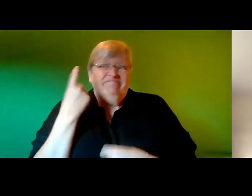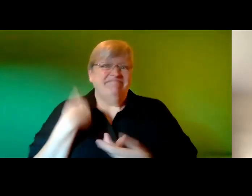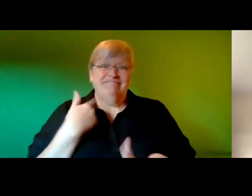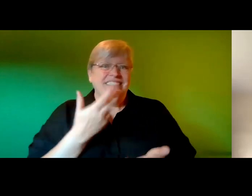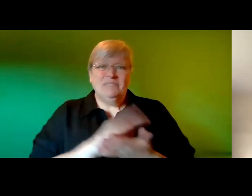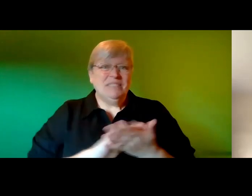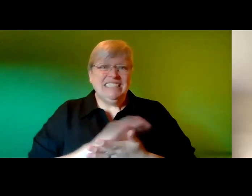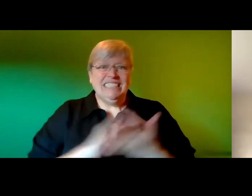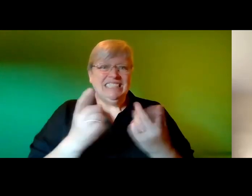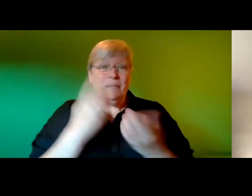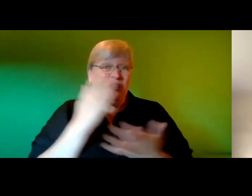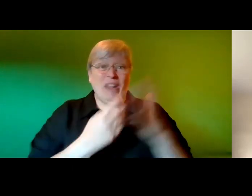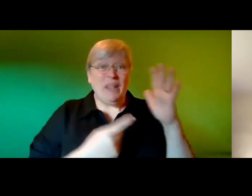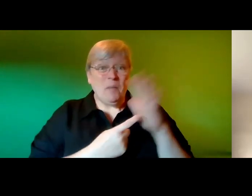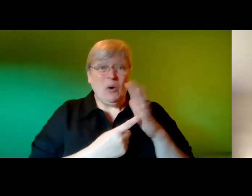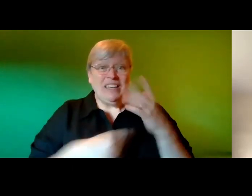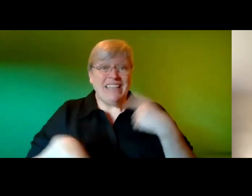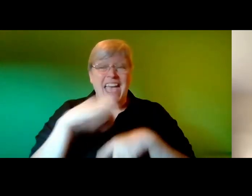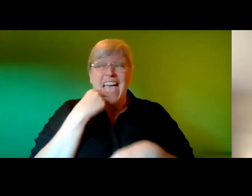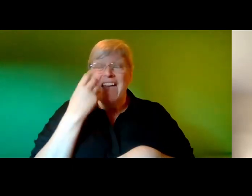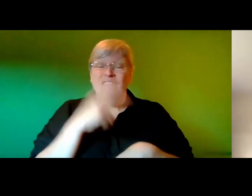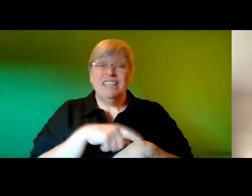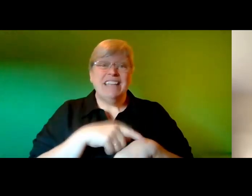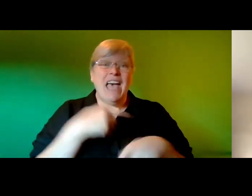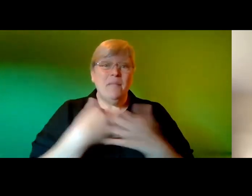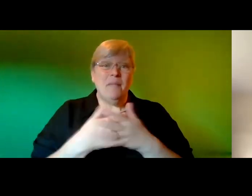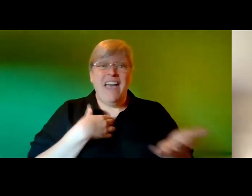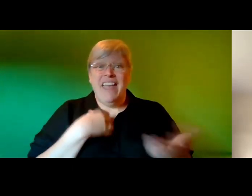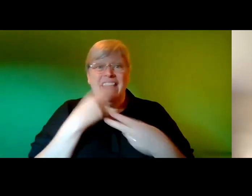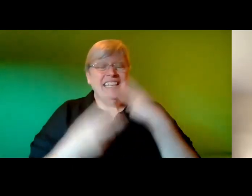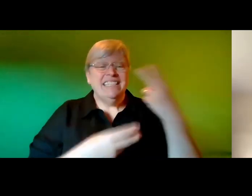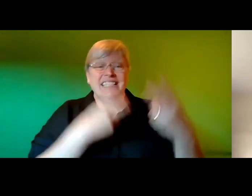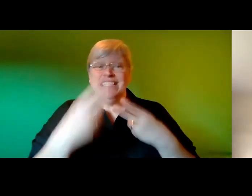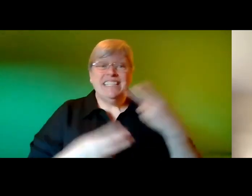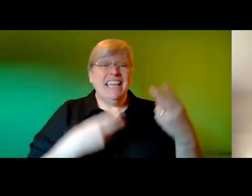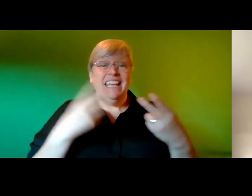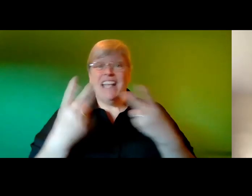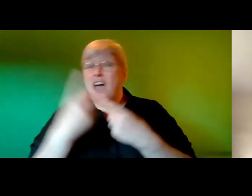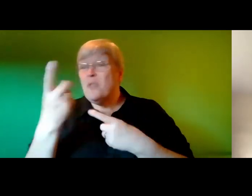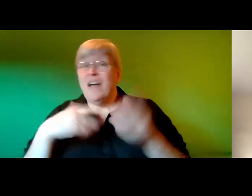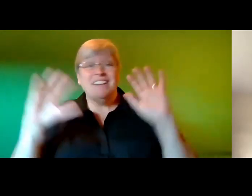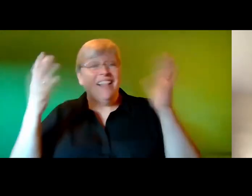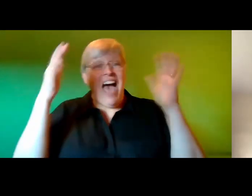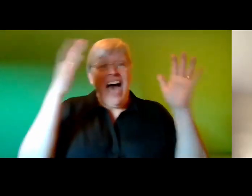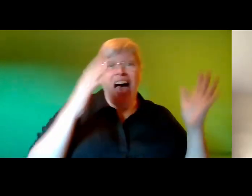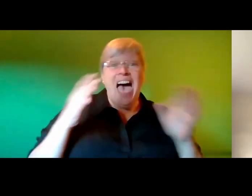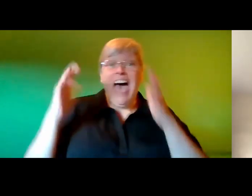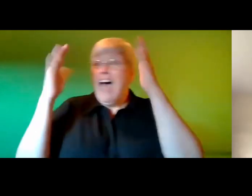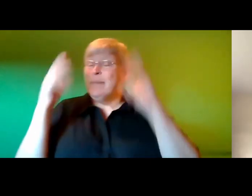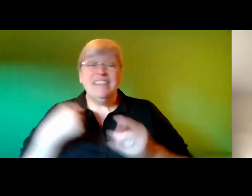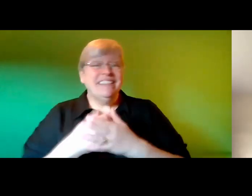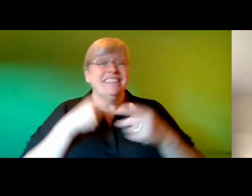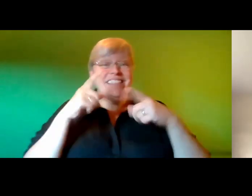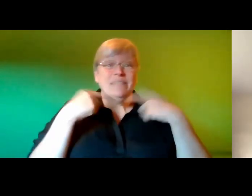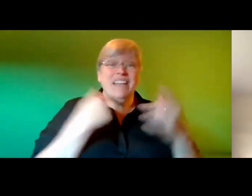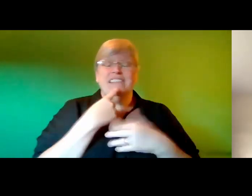something really important because every time my dad or daddy sing the other one claps and smiles and says how talented the singers are